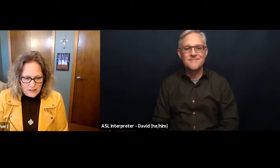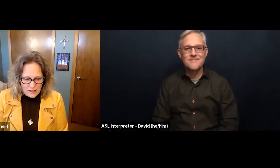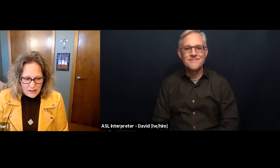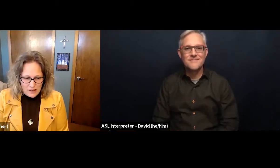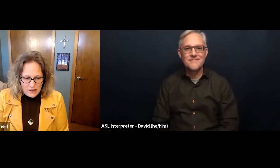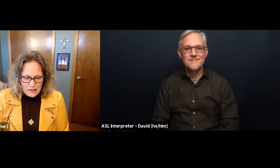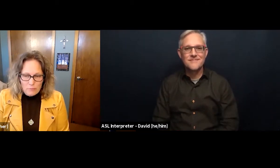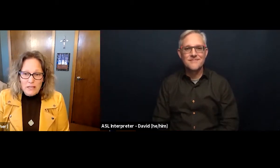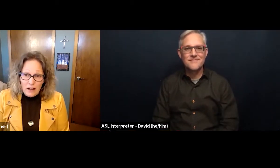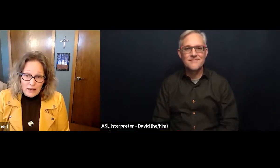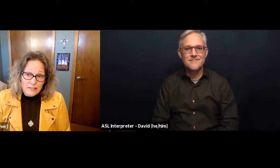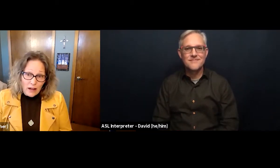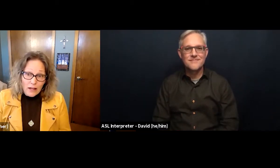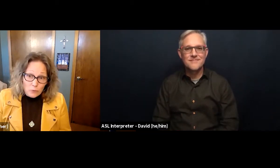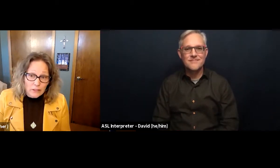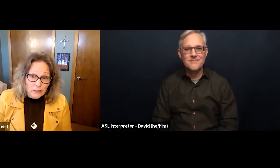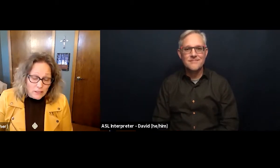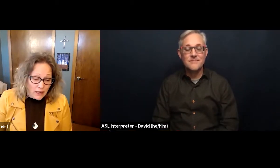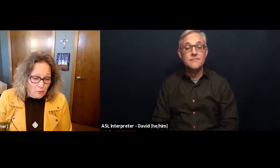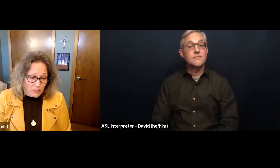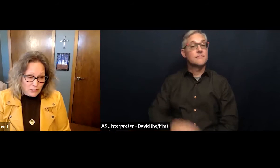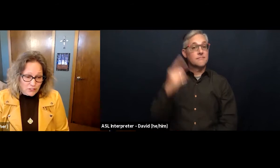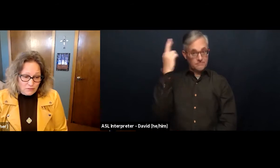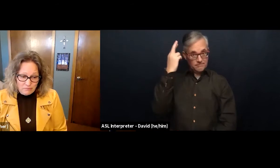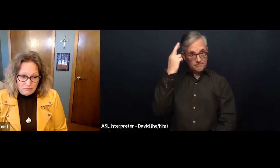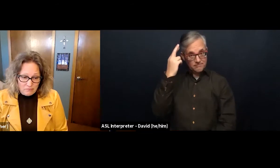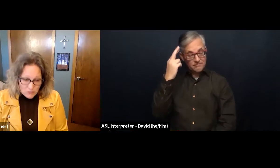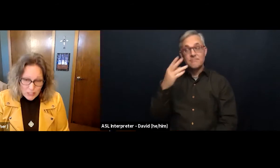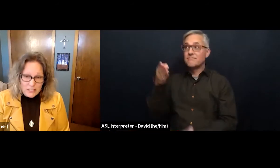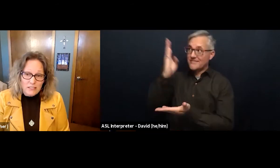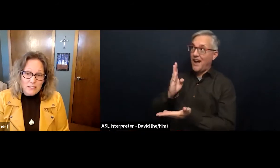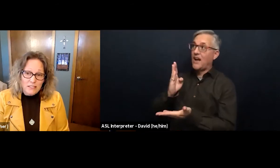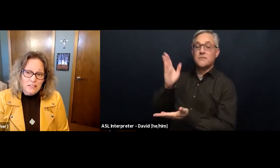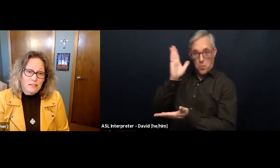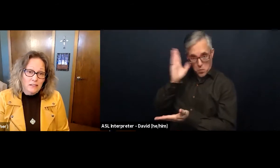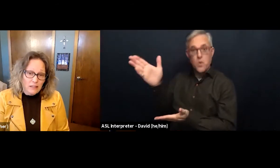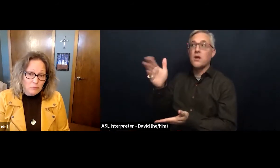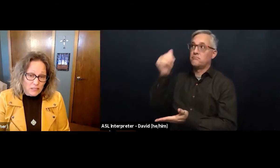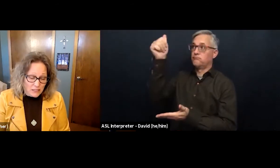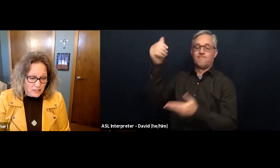Because God will accomplish justice and peace.